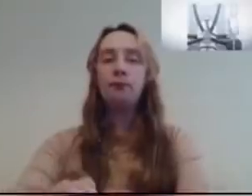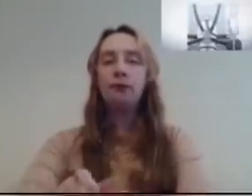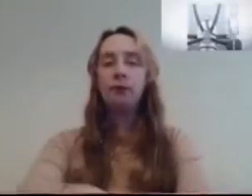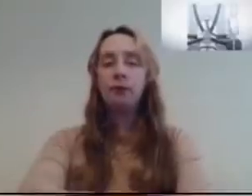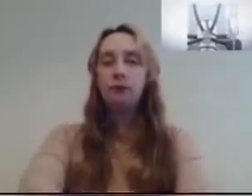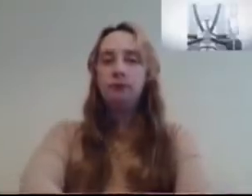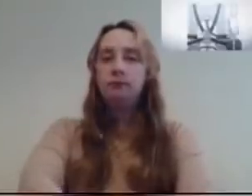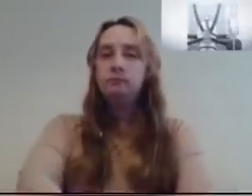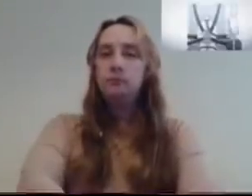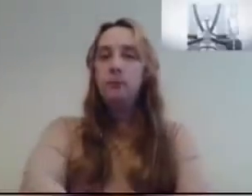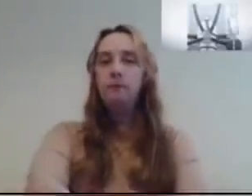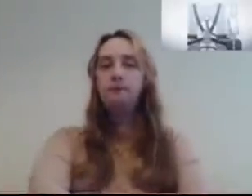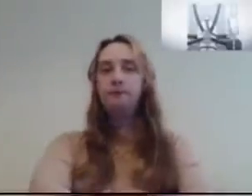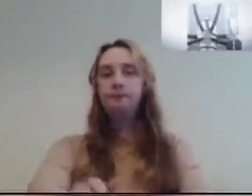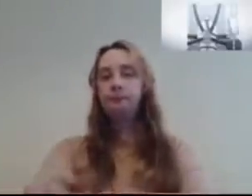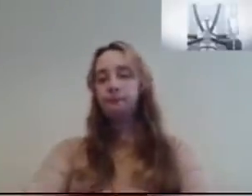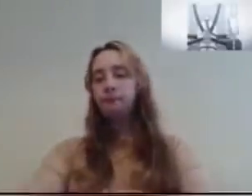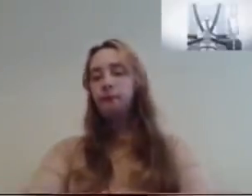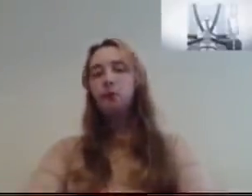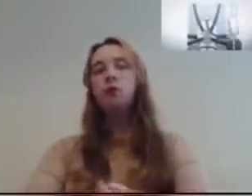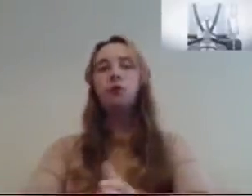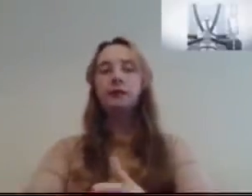I do apologize for any undue trouble.